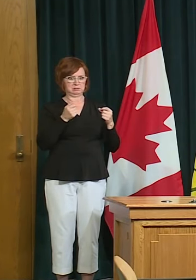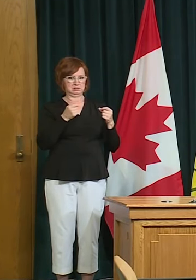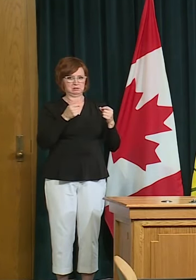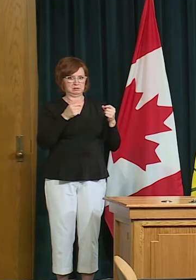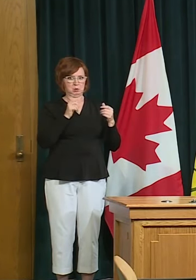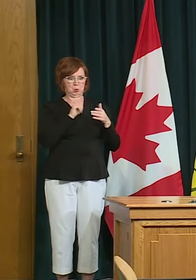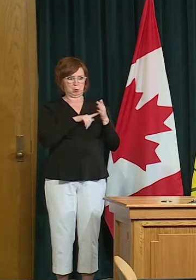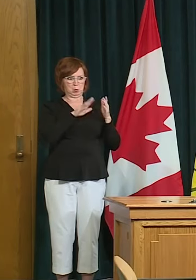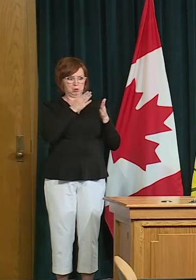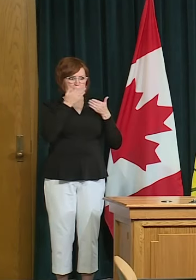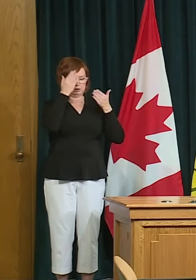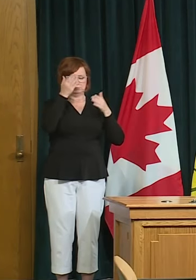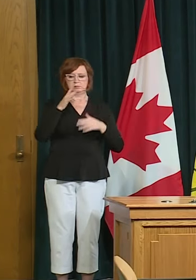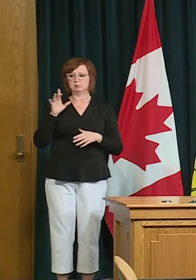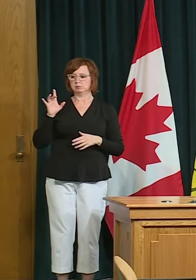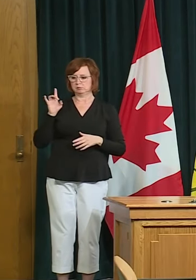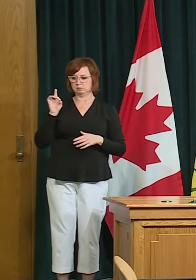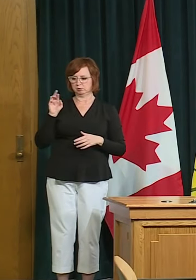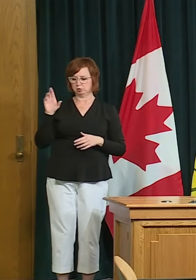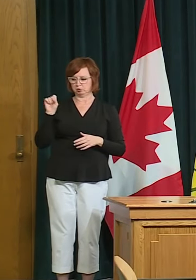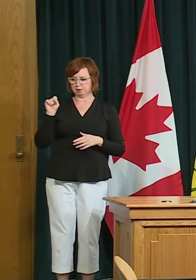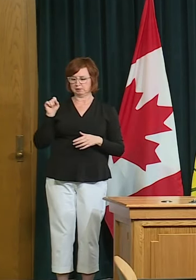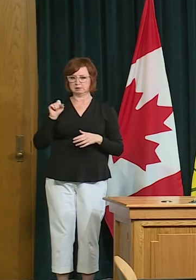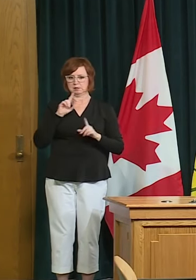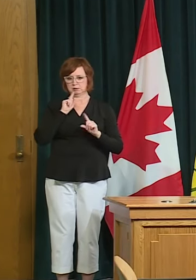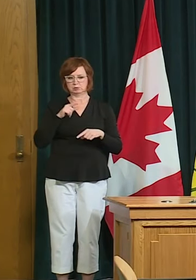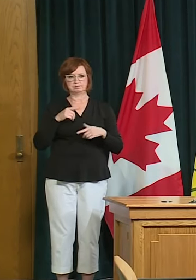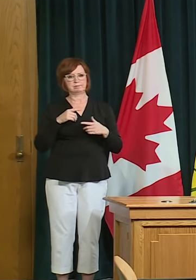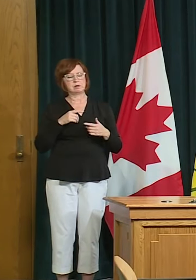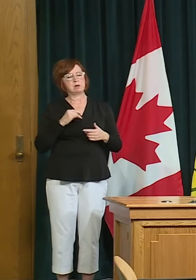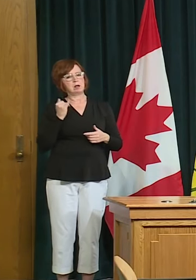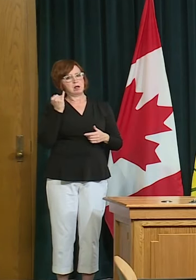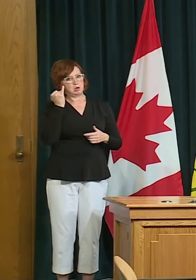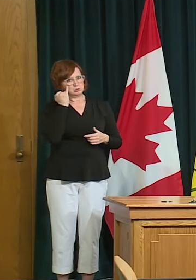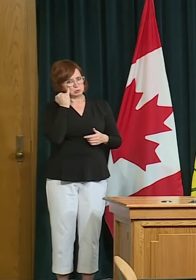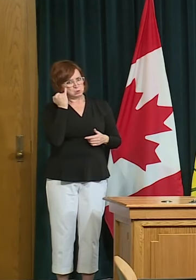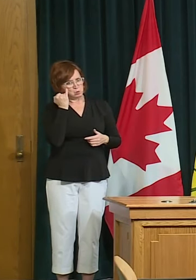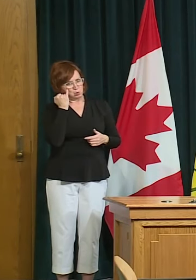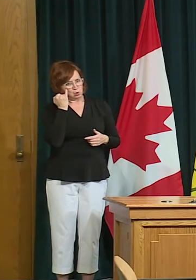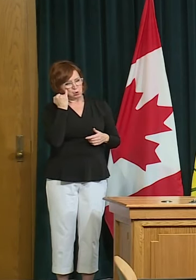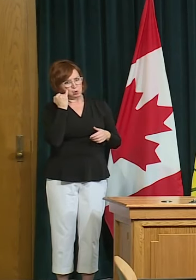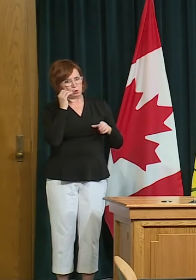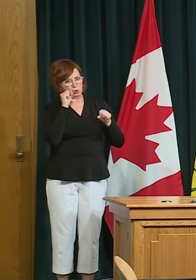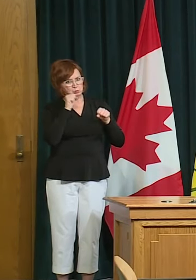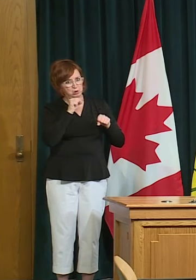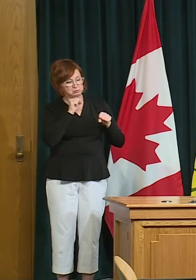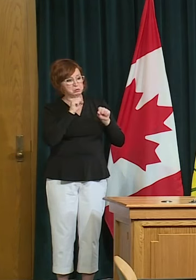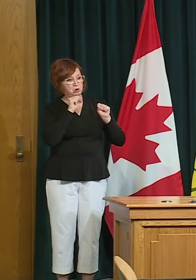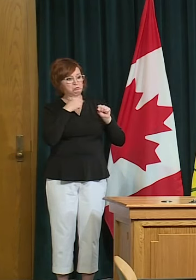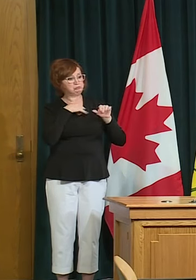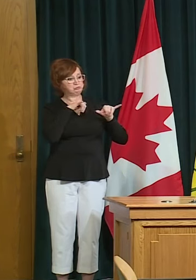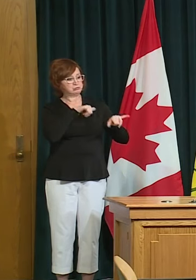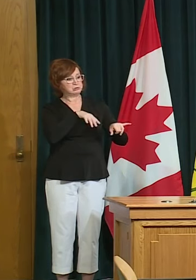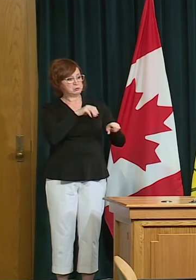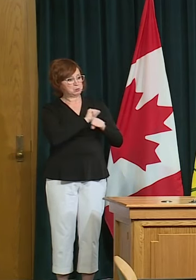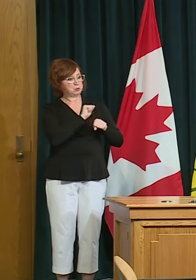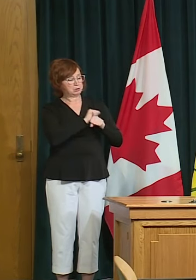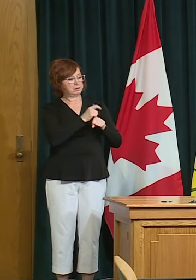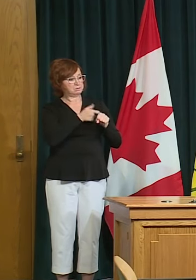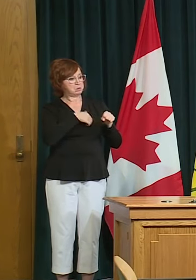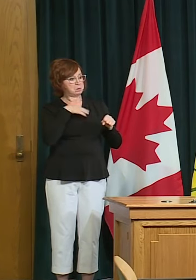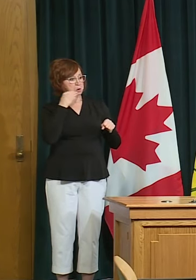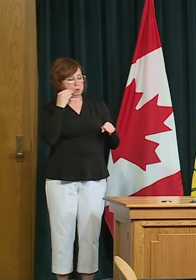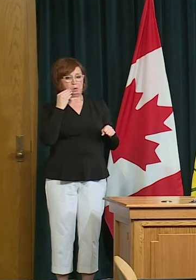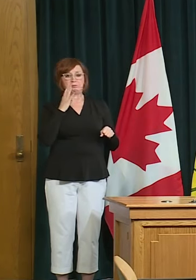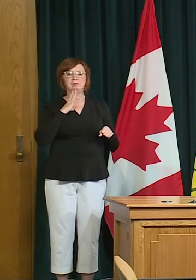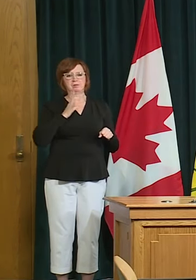where you can work from home that is a better option and so there's some sectors where obviously